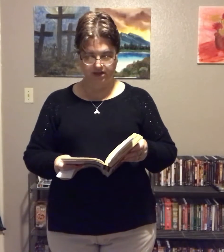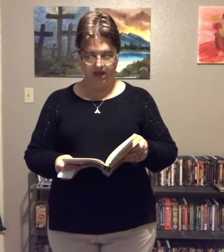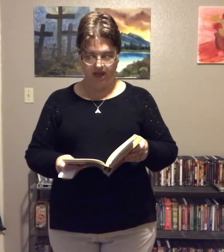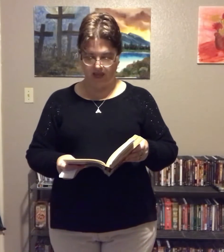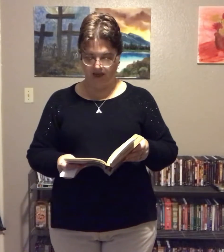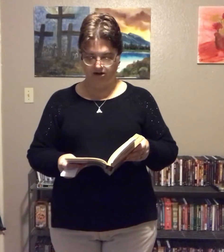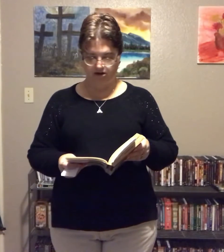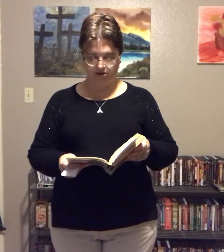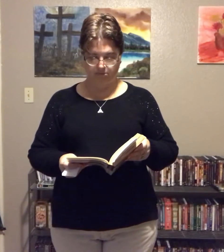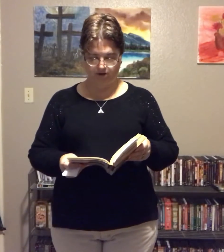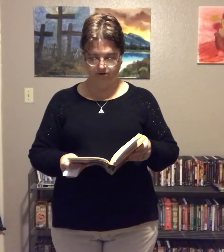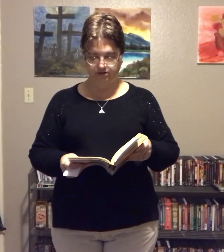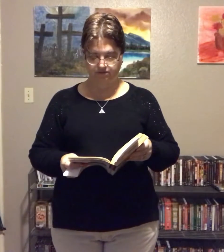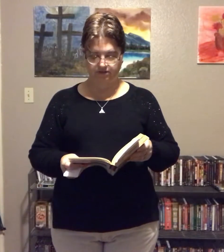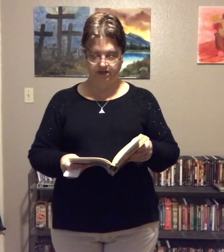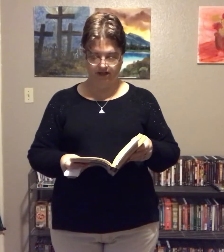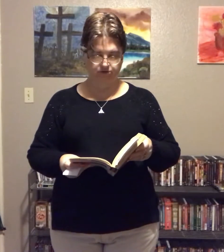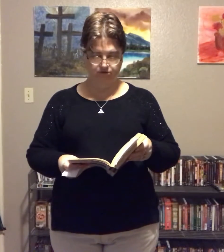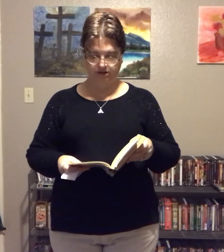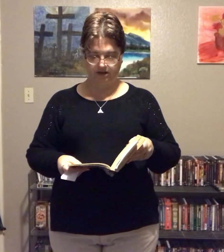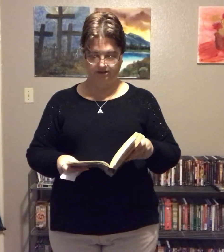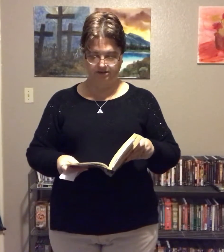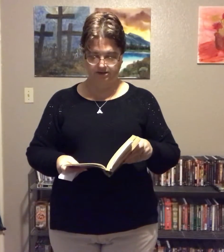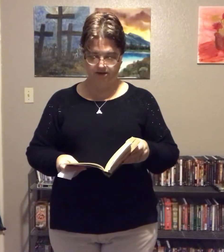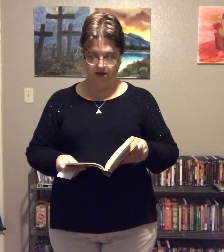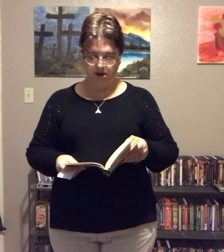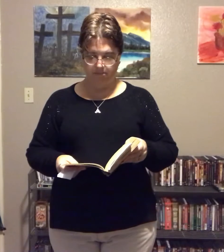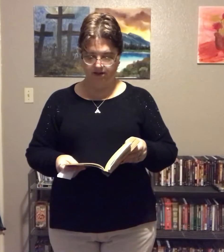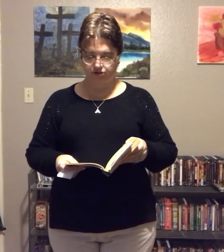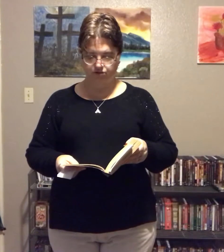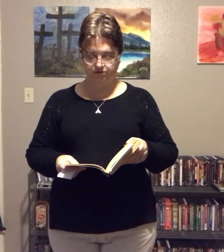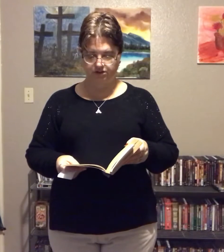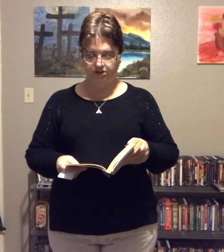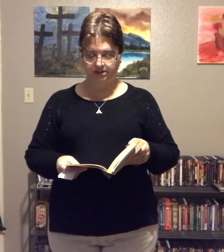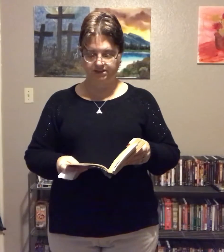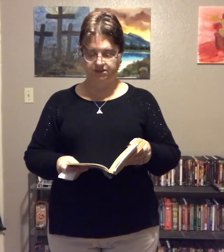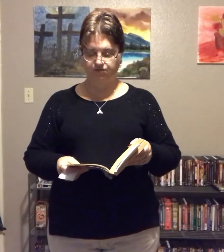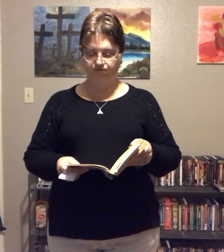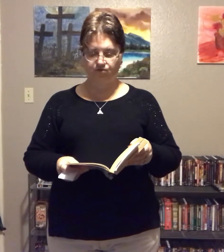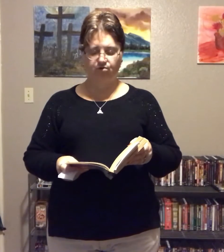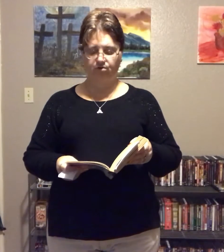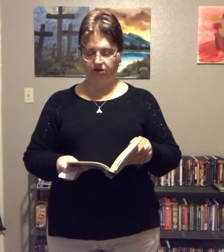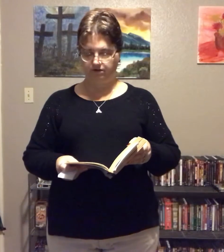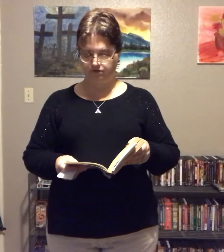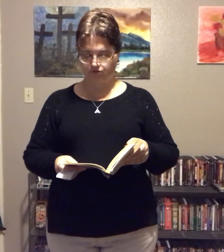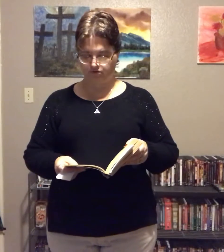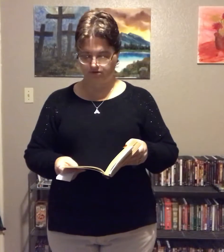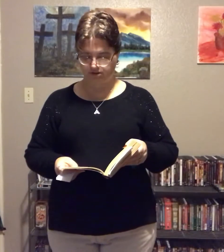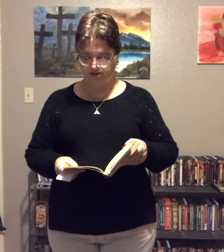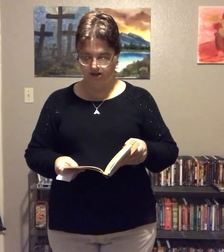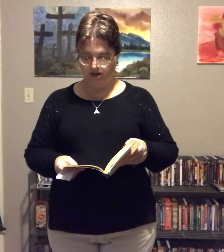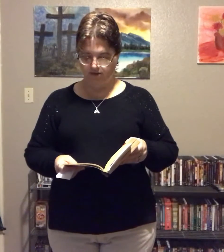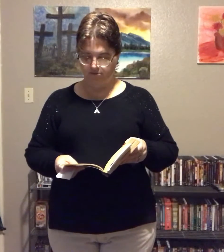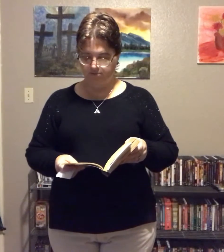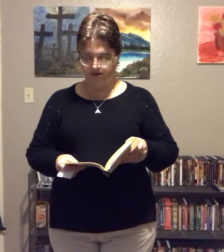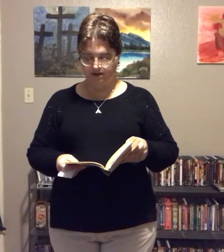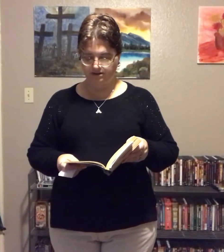and compulsive exercise. My jewelry chest is full of jewels. The biggest